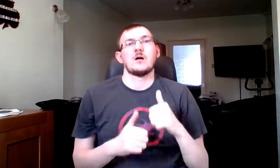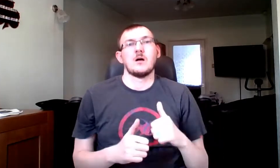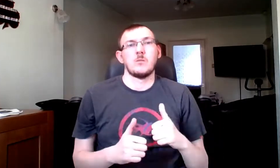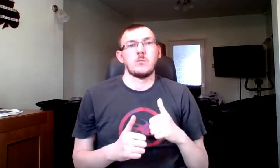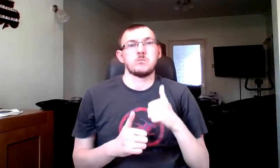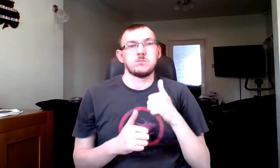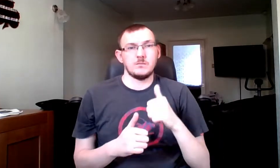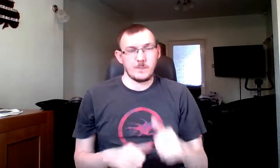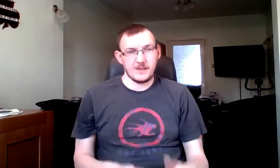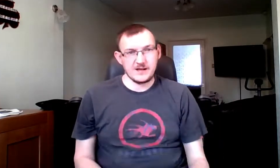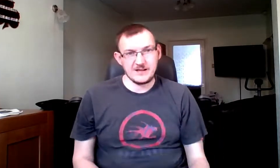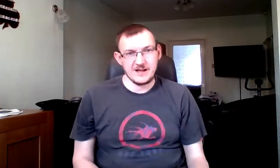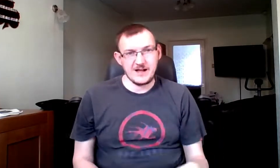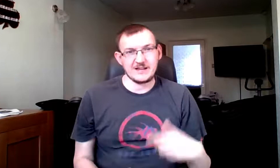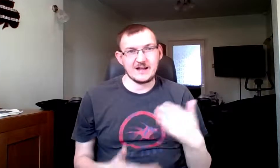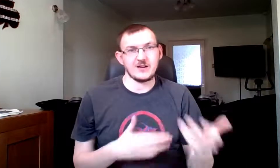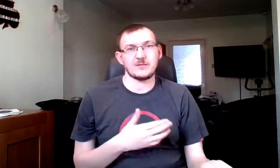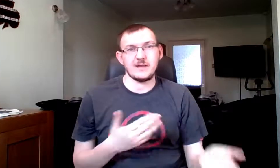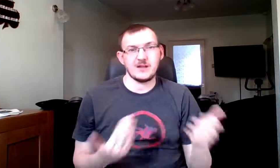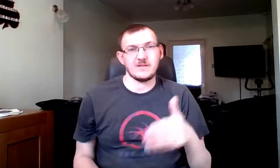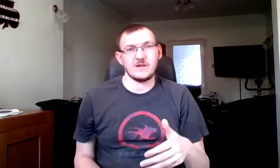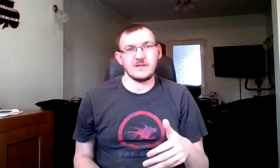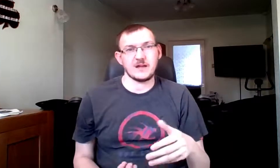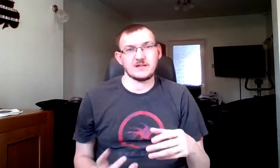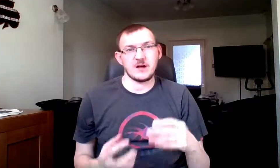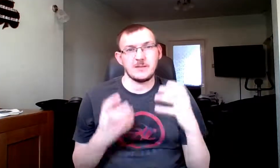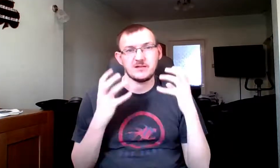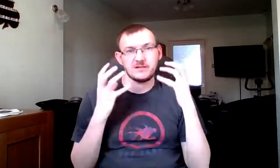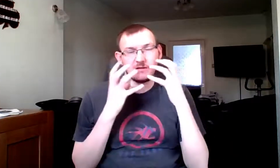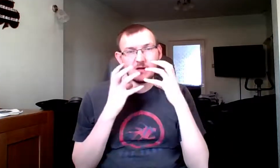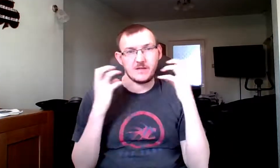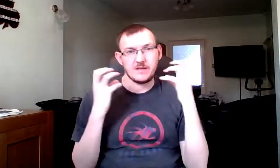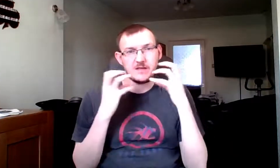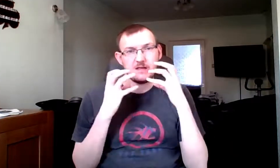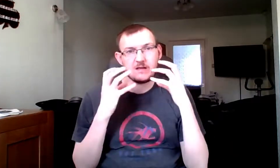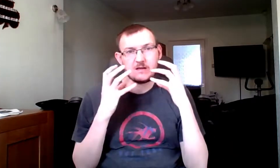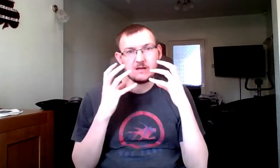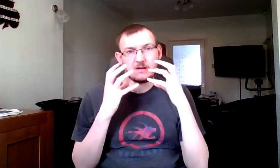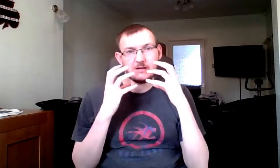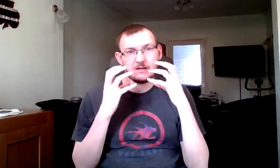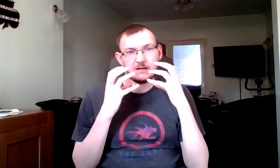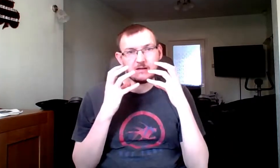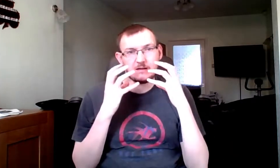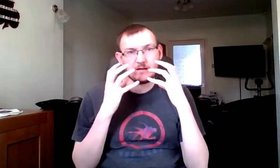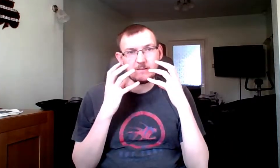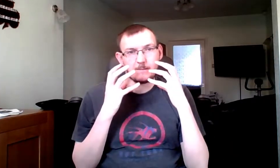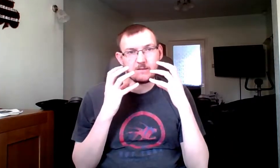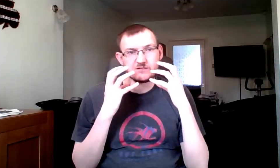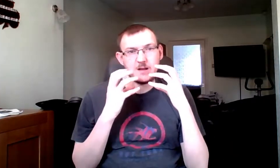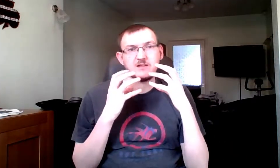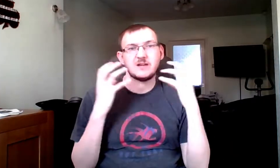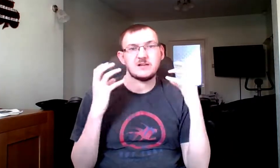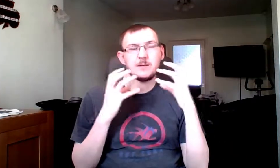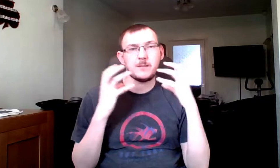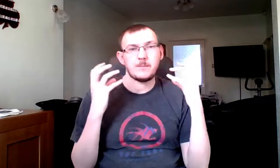I can't speak at the same time because the cheeks need to be